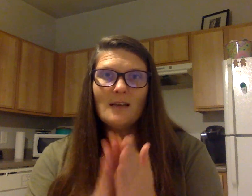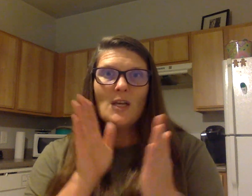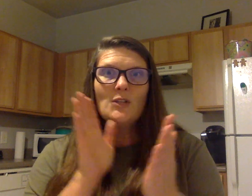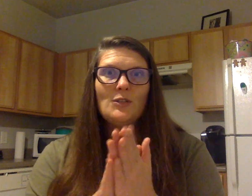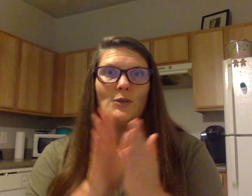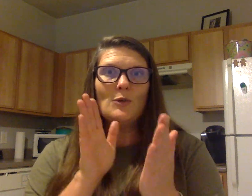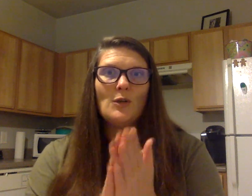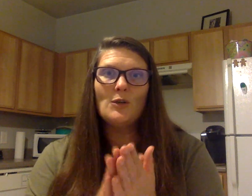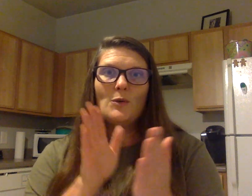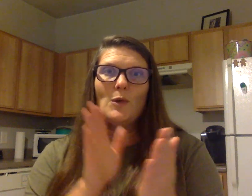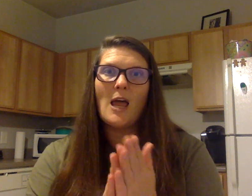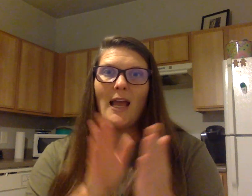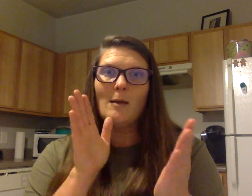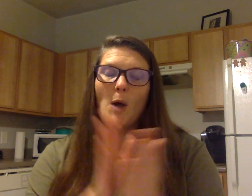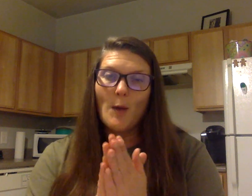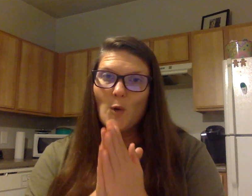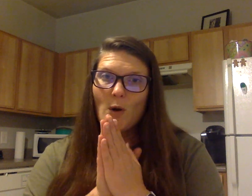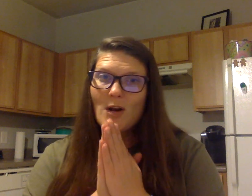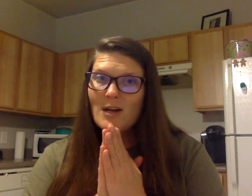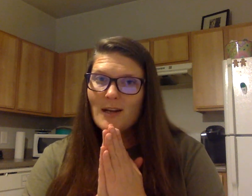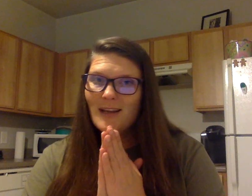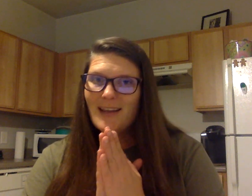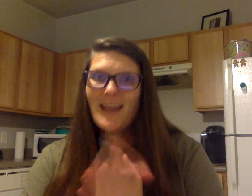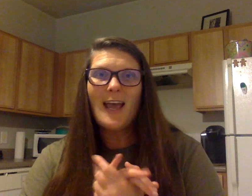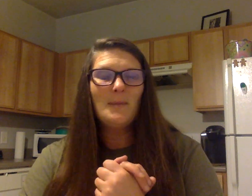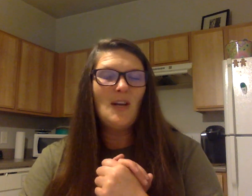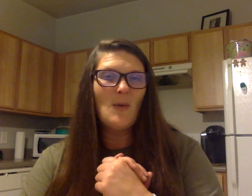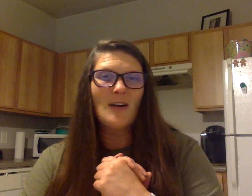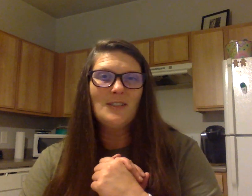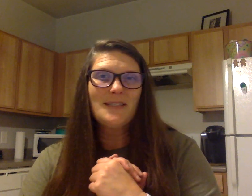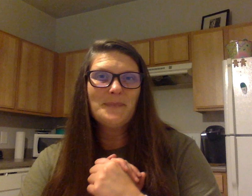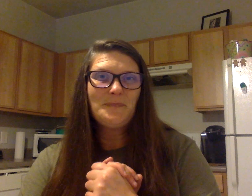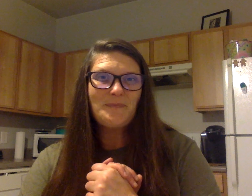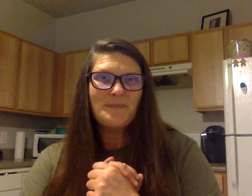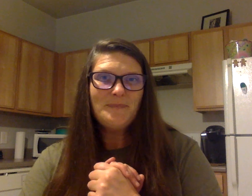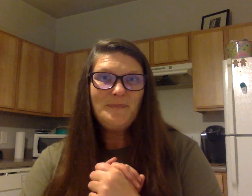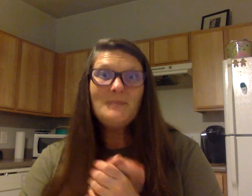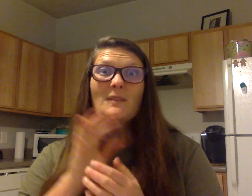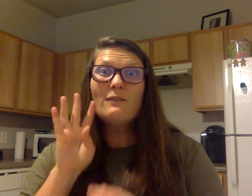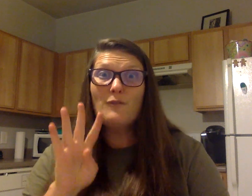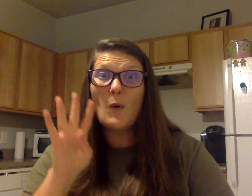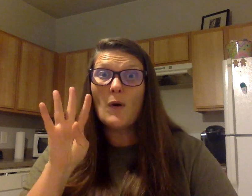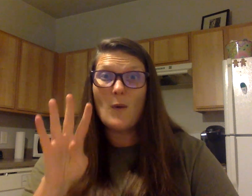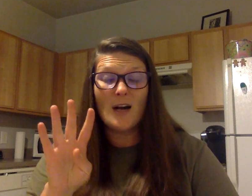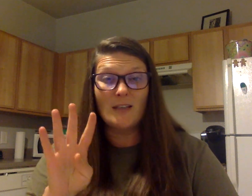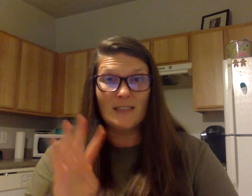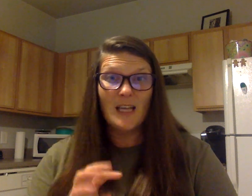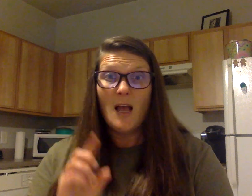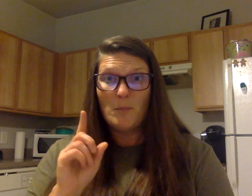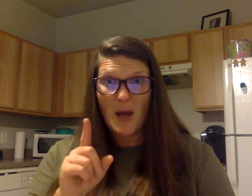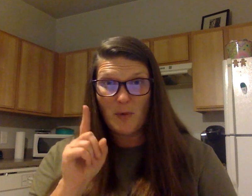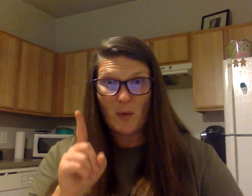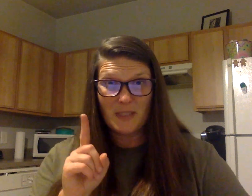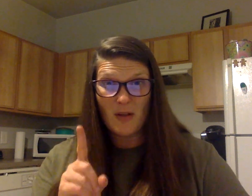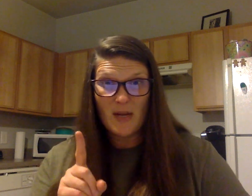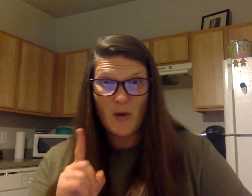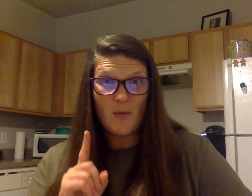Do you like popcorn? How many words? Four words. Popcorn was only one